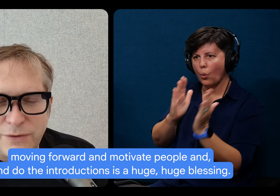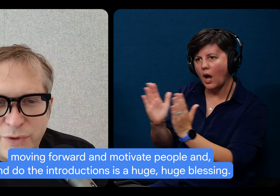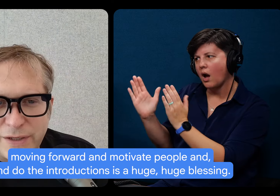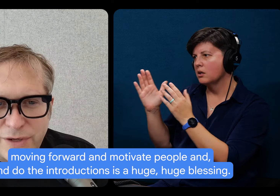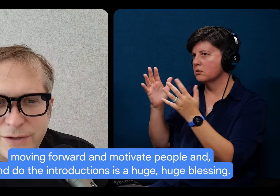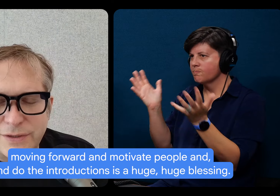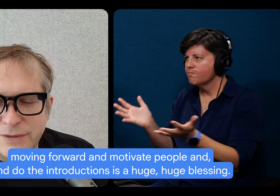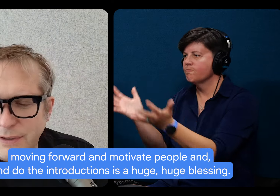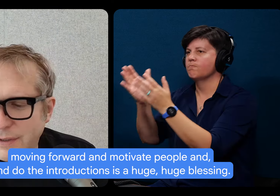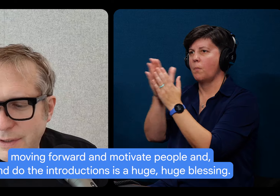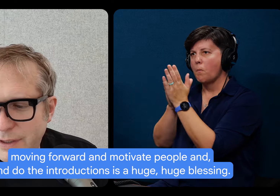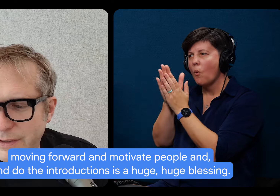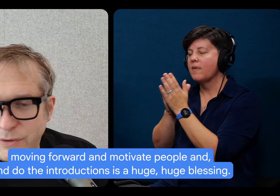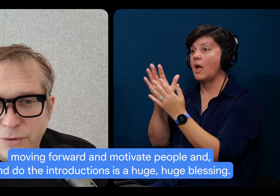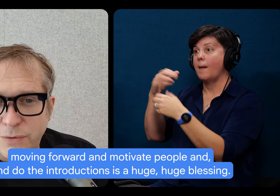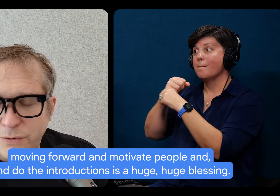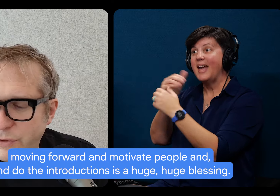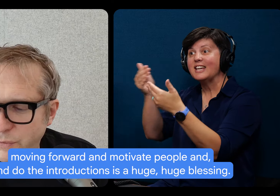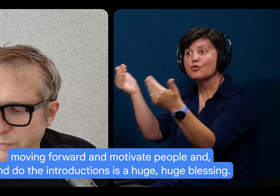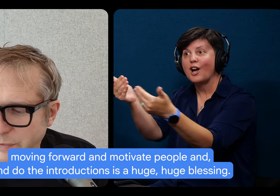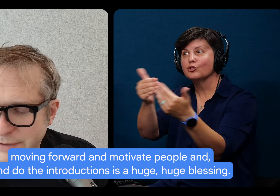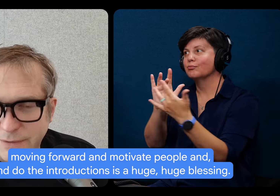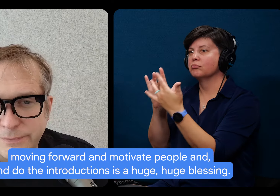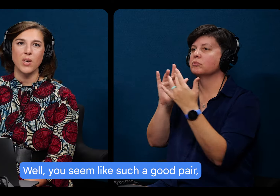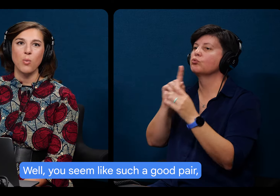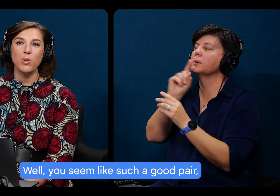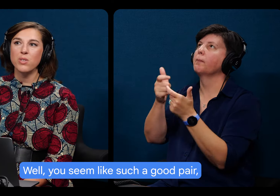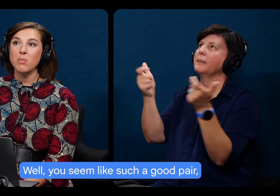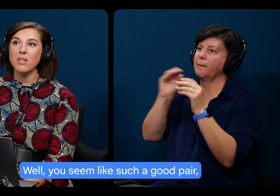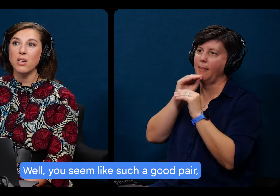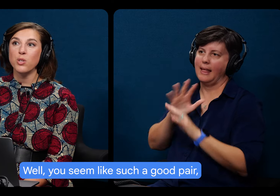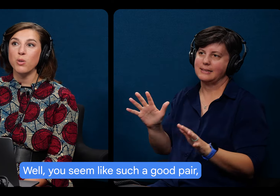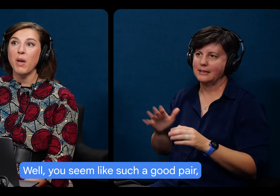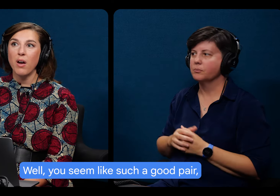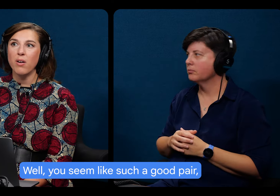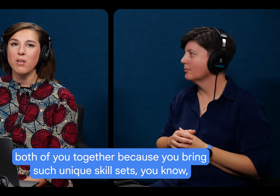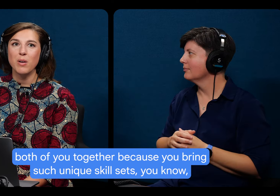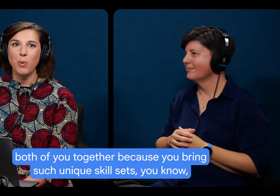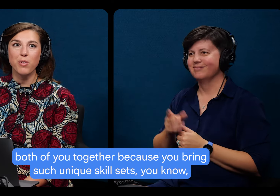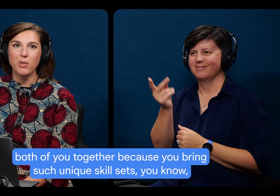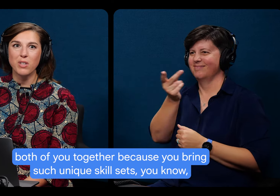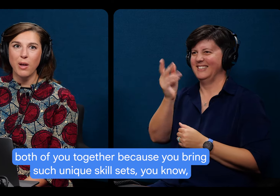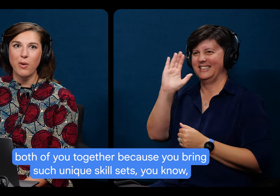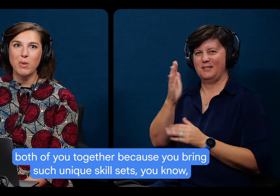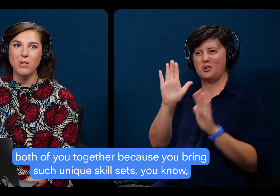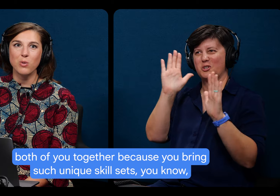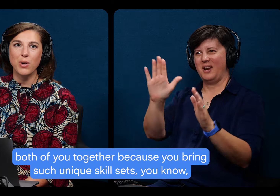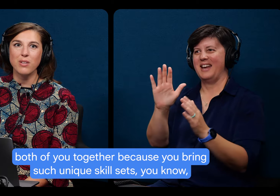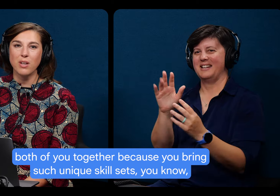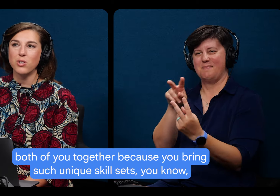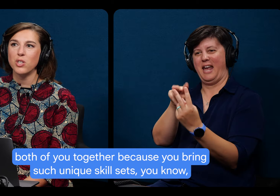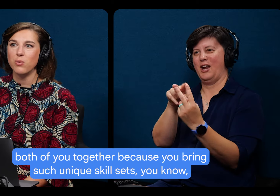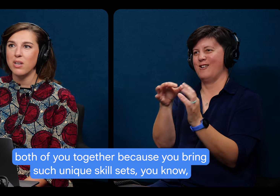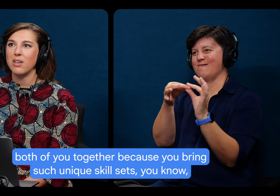and, and do the introductions, uh, is a huge, huge blessing. Well, you seem like such a good pair, both of you together because you